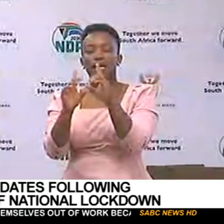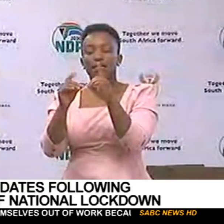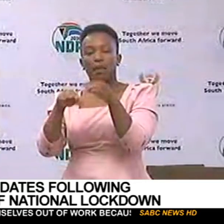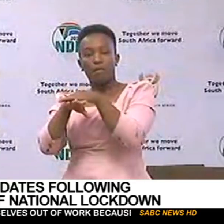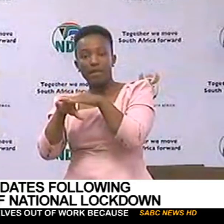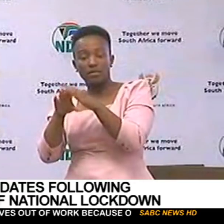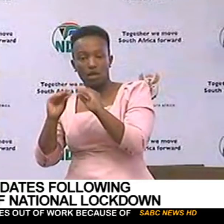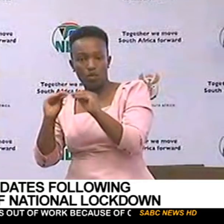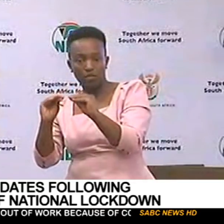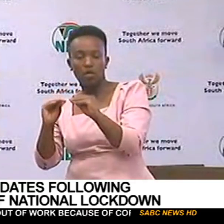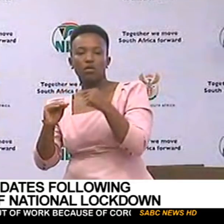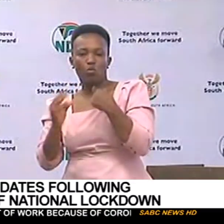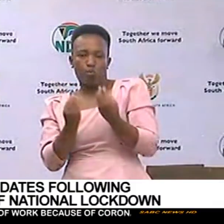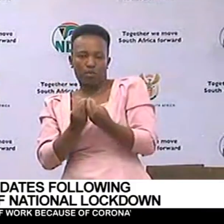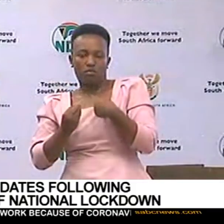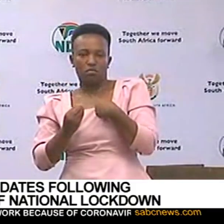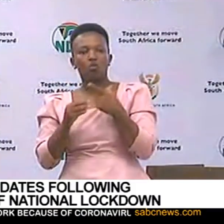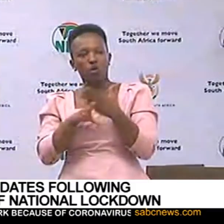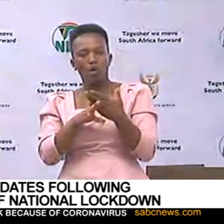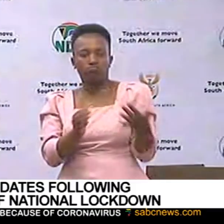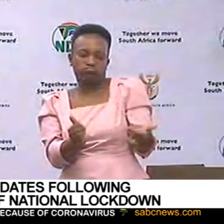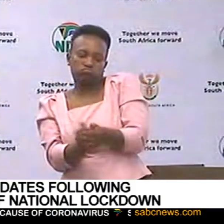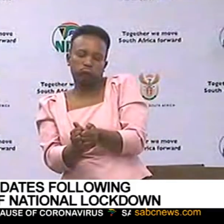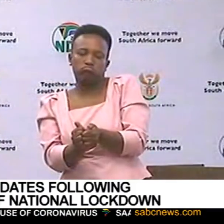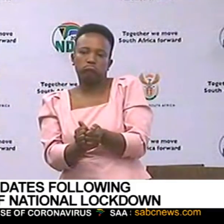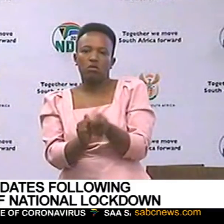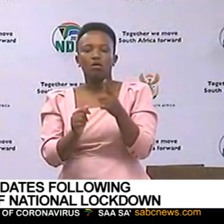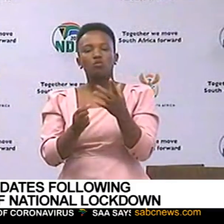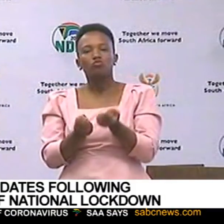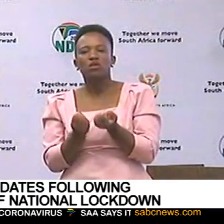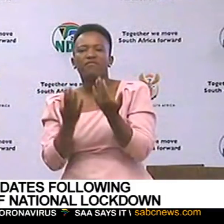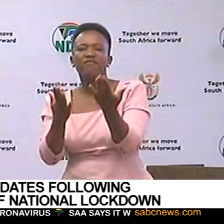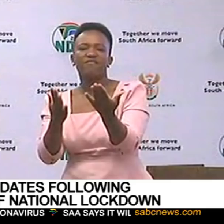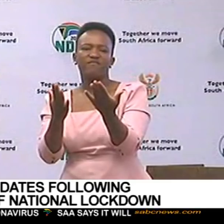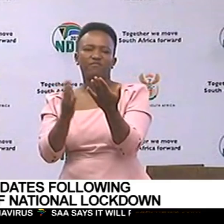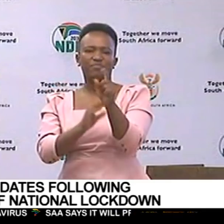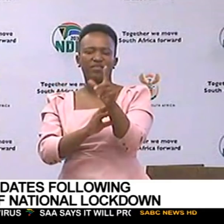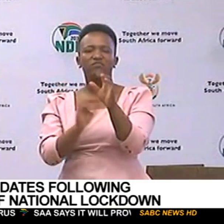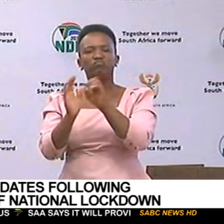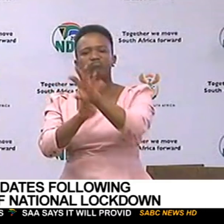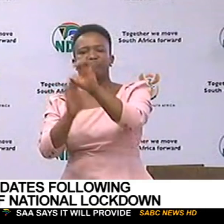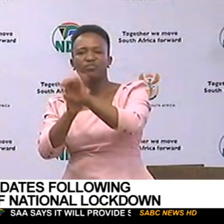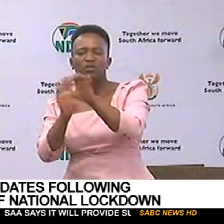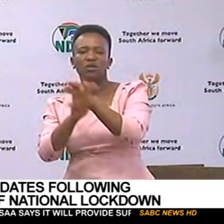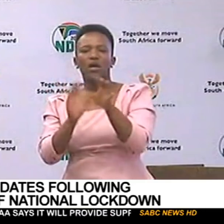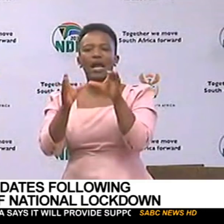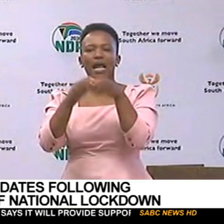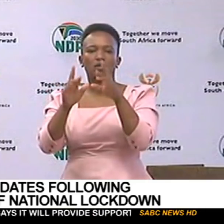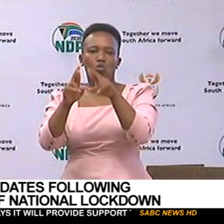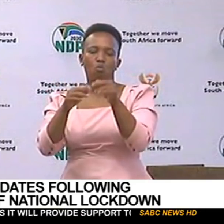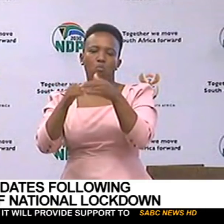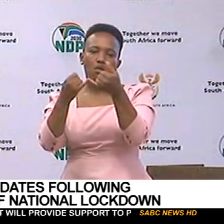Basic Education, we will be working together in order to provide both broadcast and virtual classrooms.